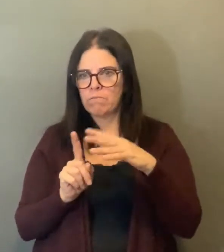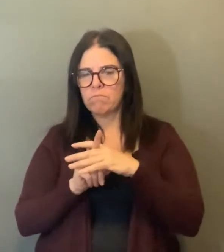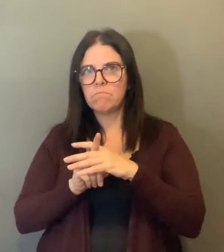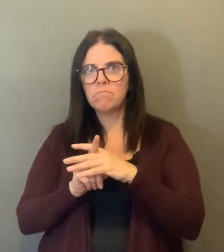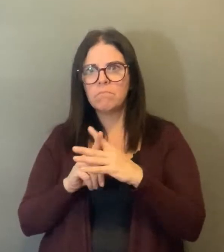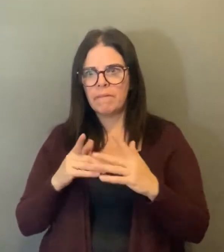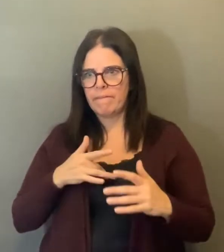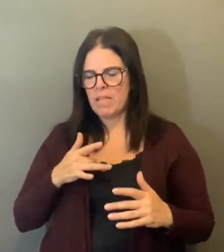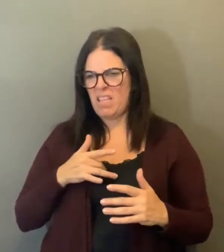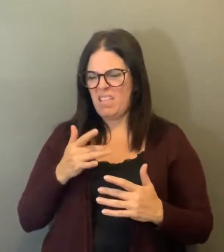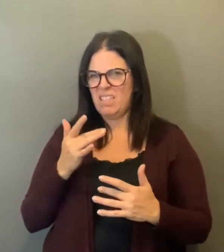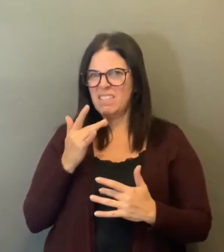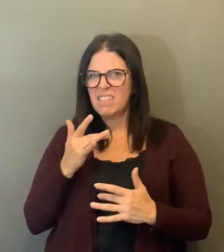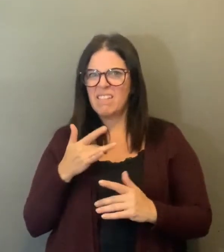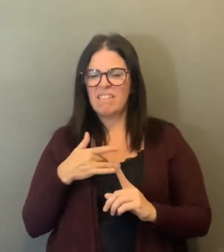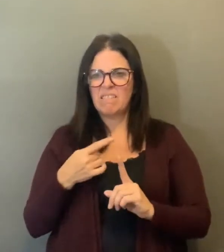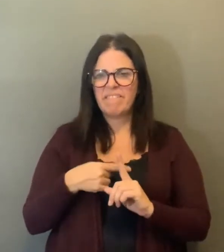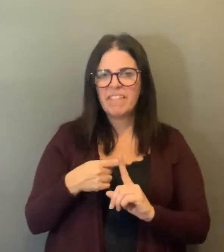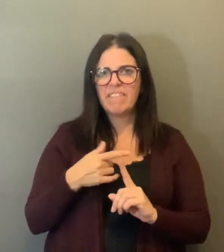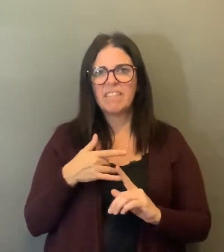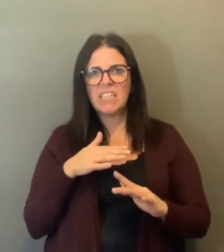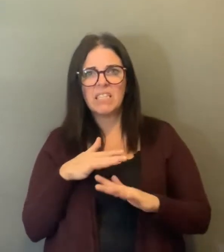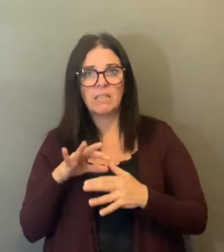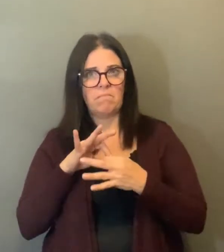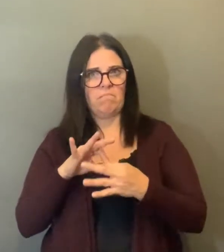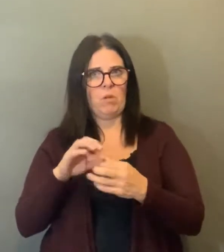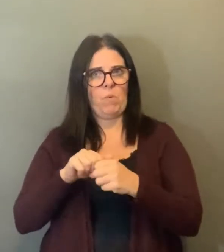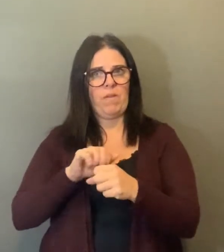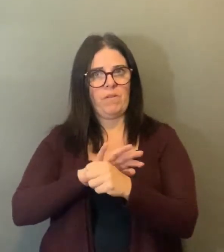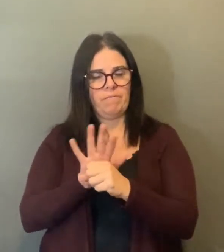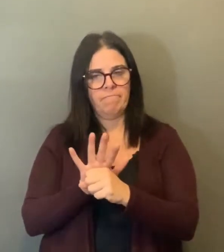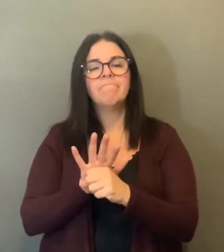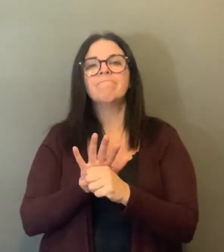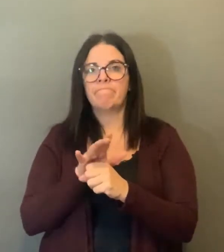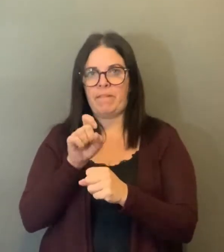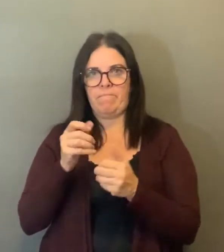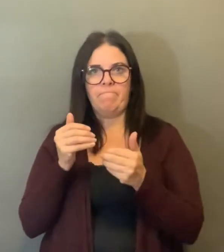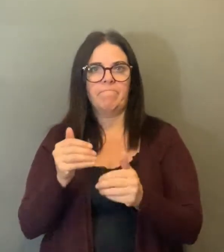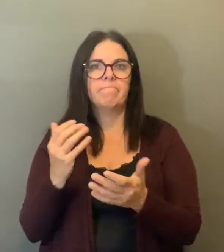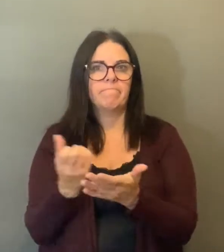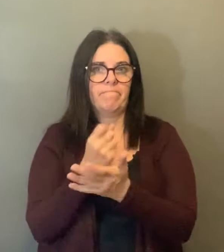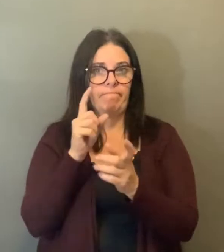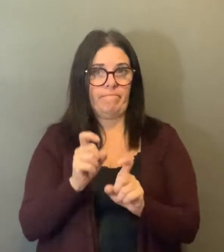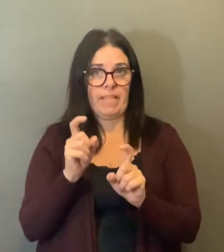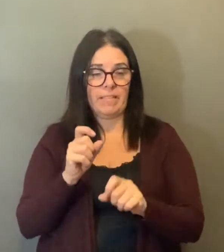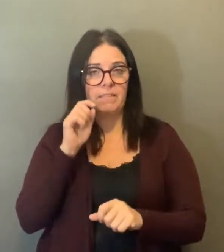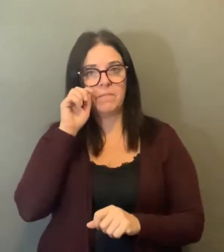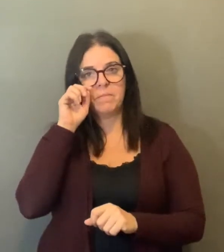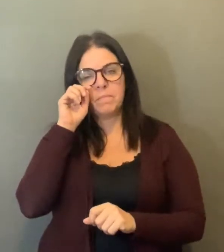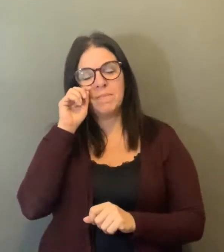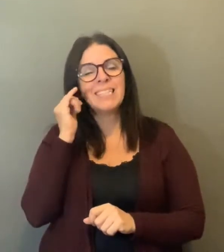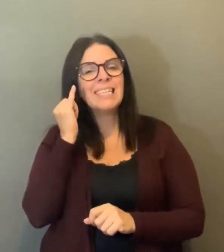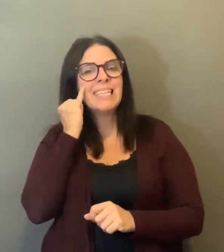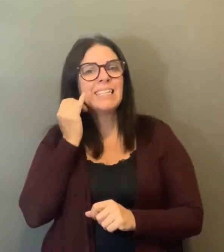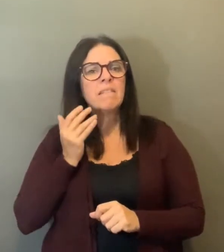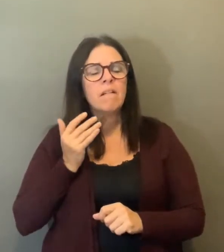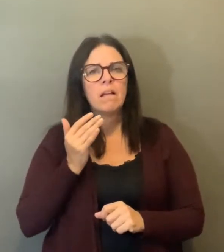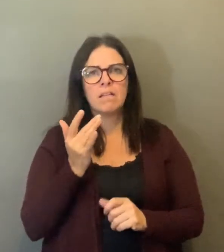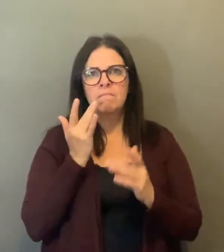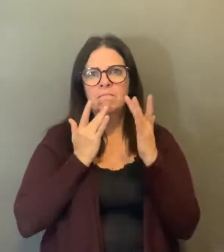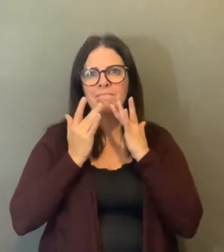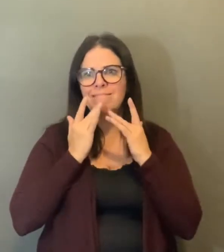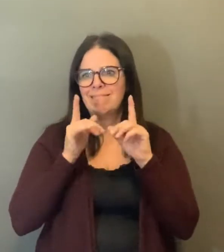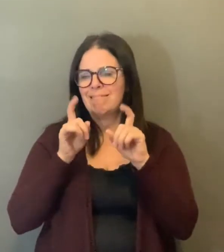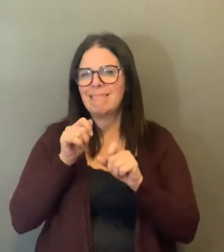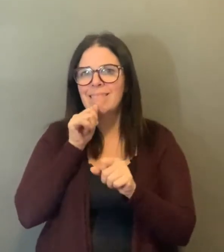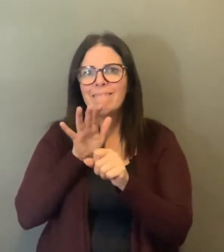symptomatic residents and staff in long-term care and retirement homes, hospitalized patients, symptomatic members of